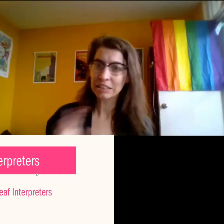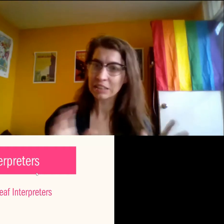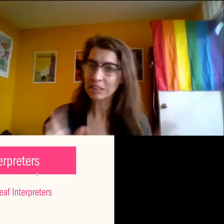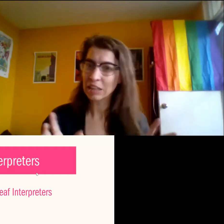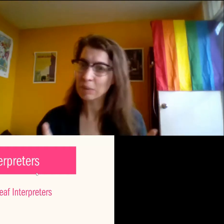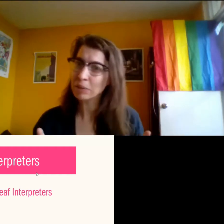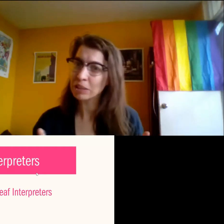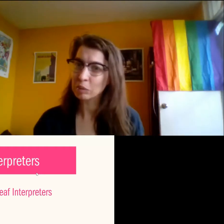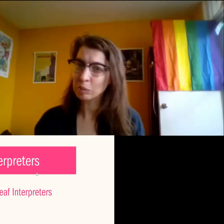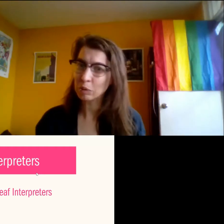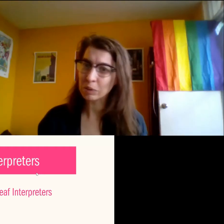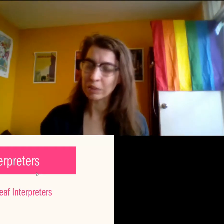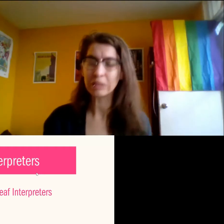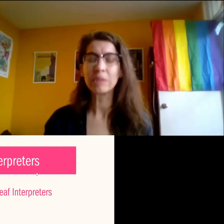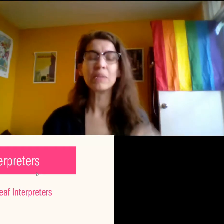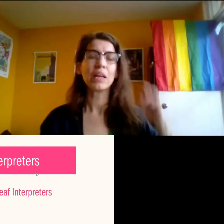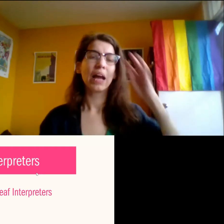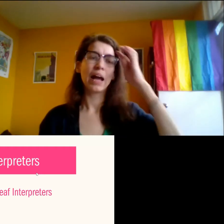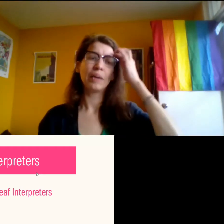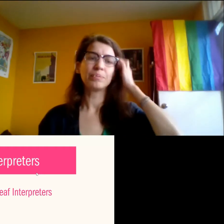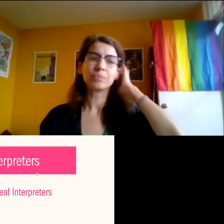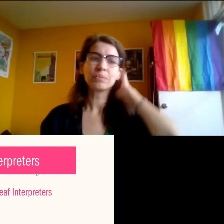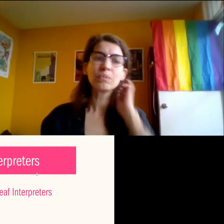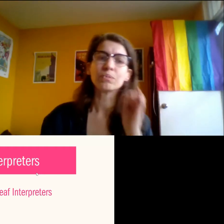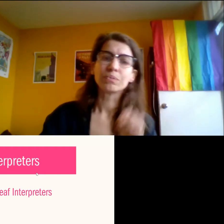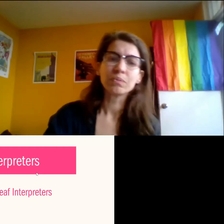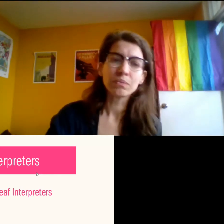And in that case, the line might be a little more blurred.